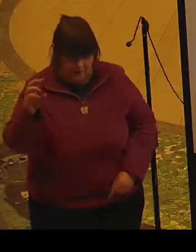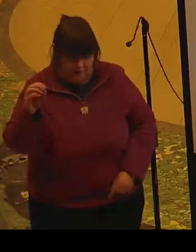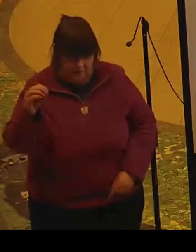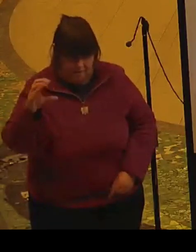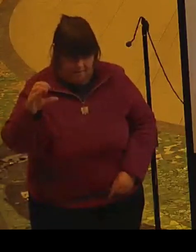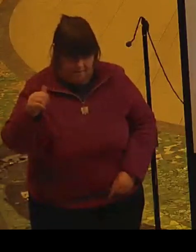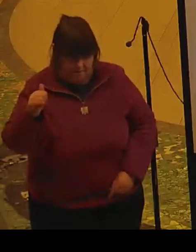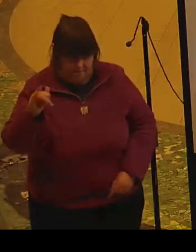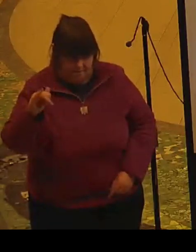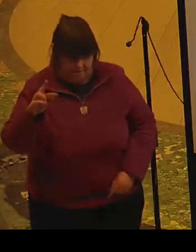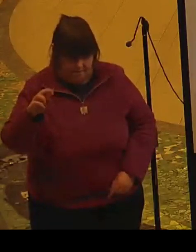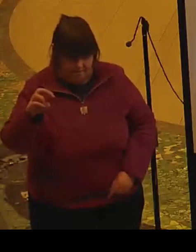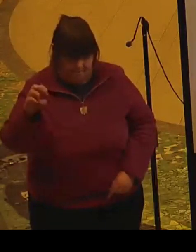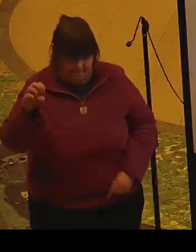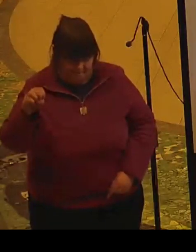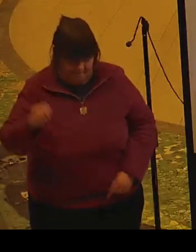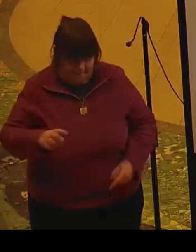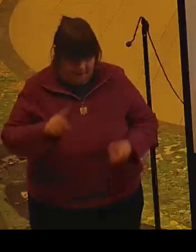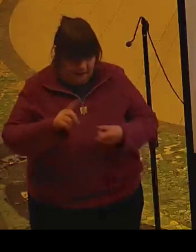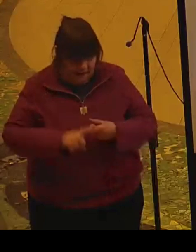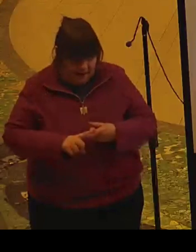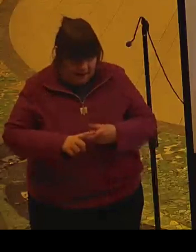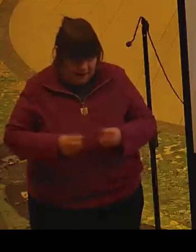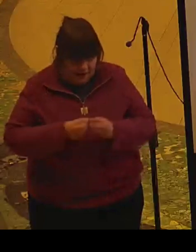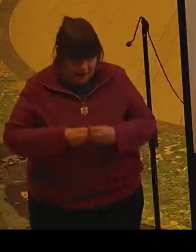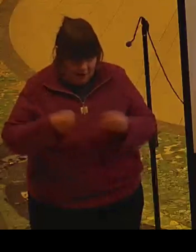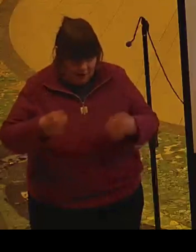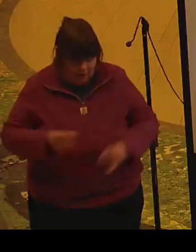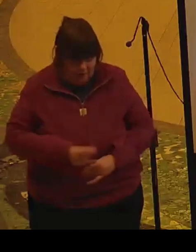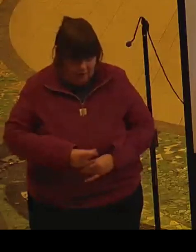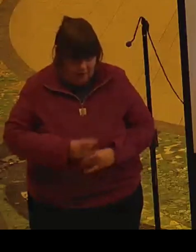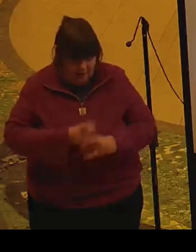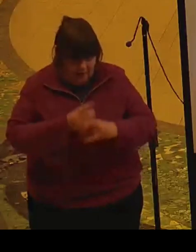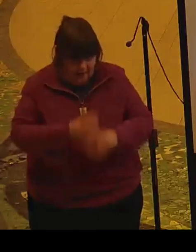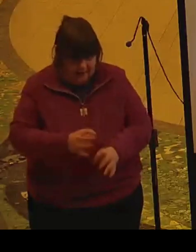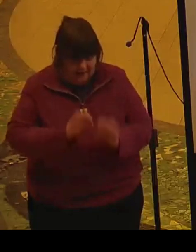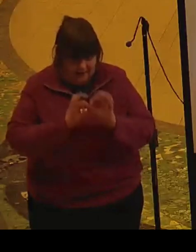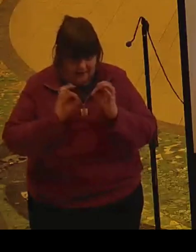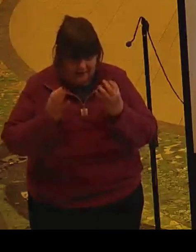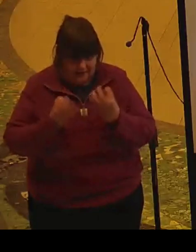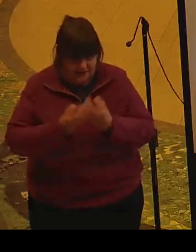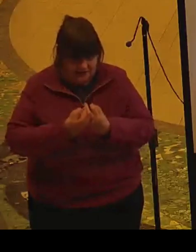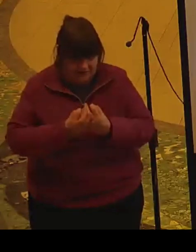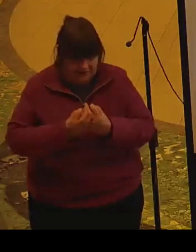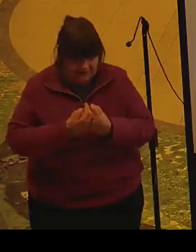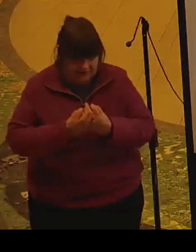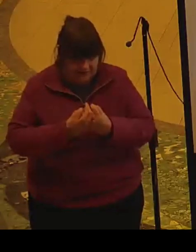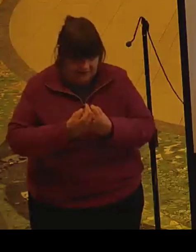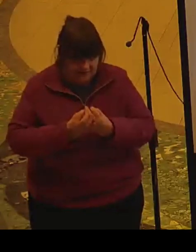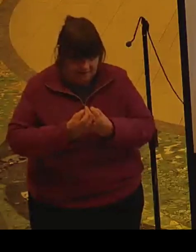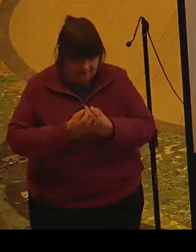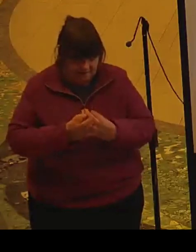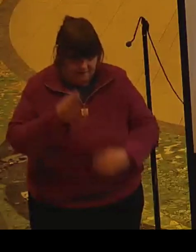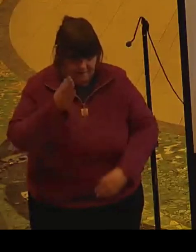and other aid agencies.